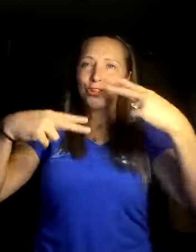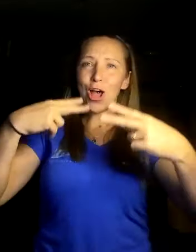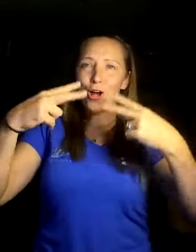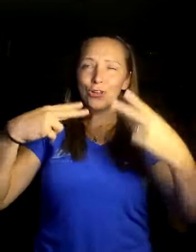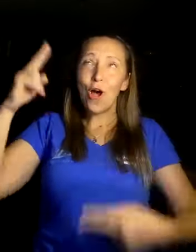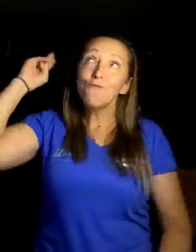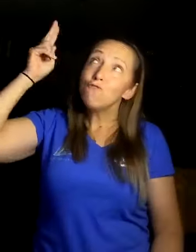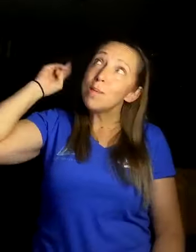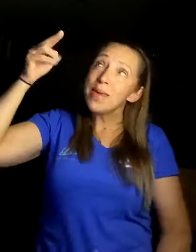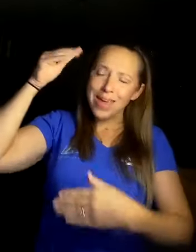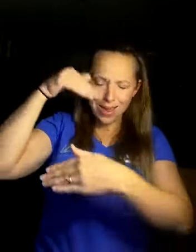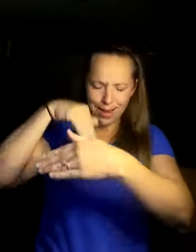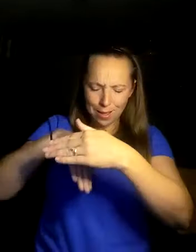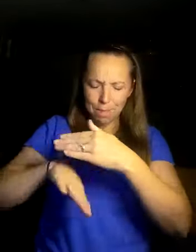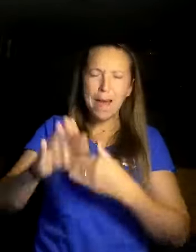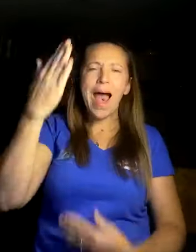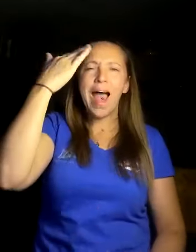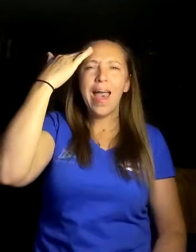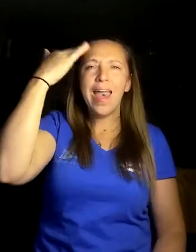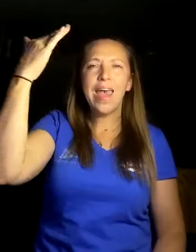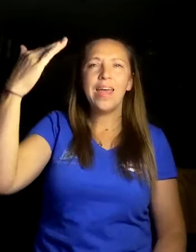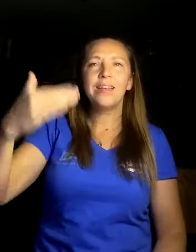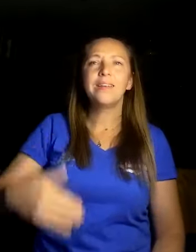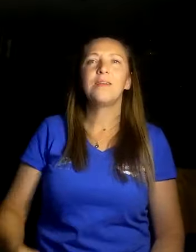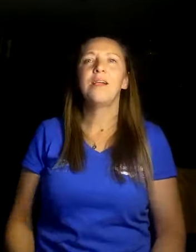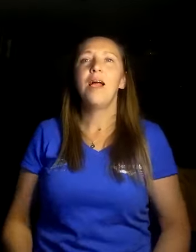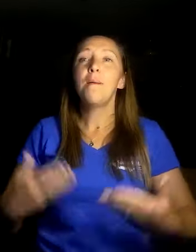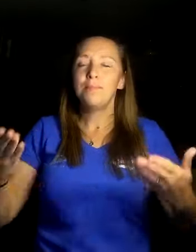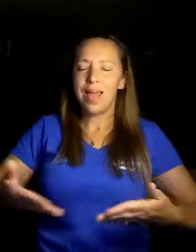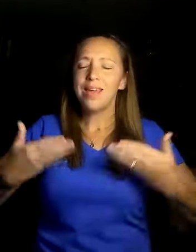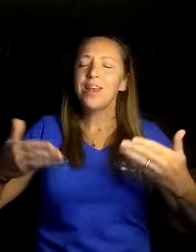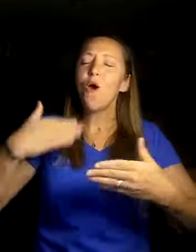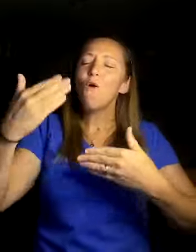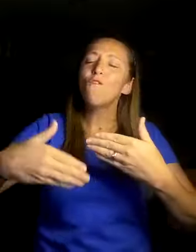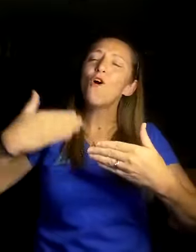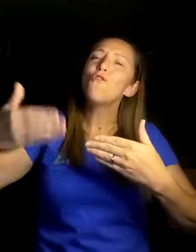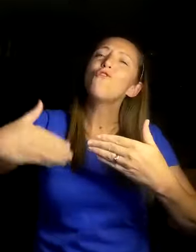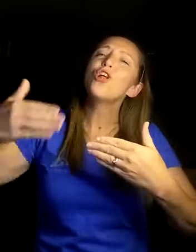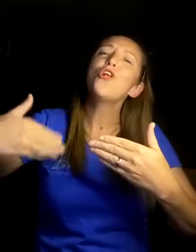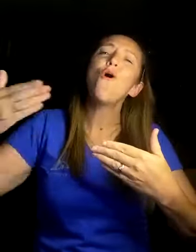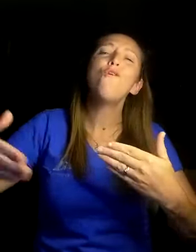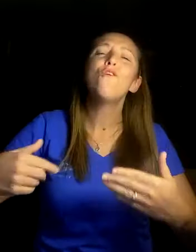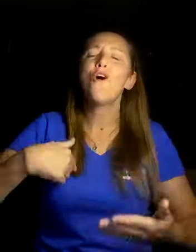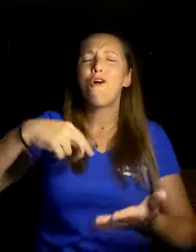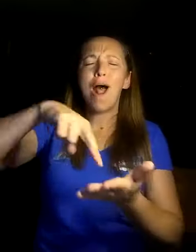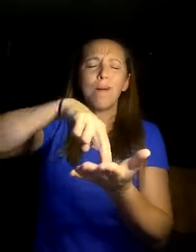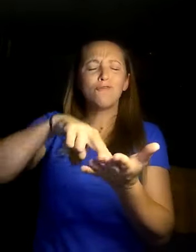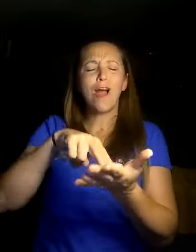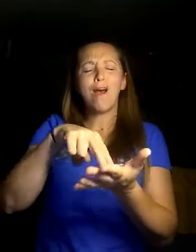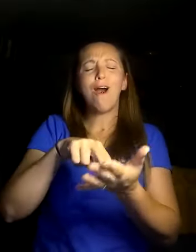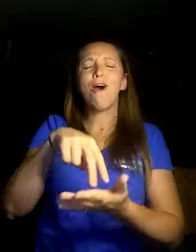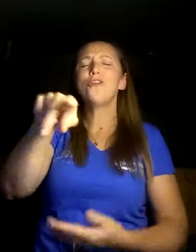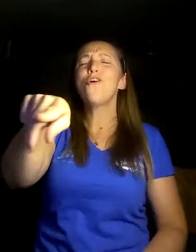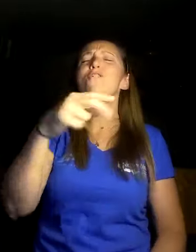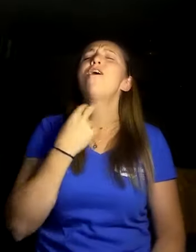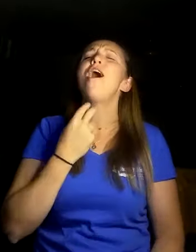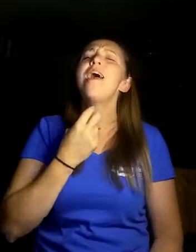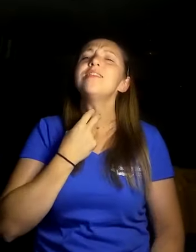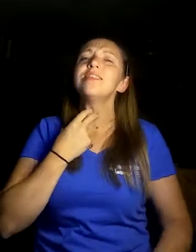a song I'll repeat in my head Playing over and over, I'm drunk on your voice